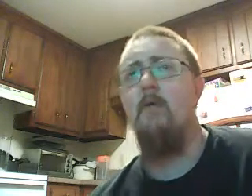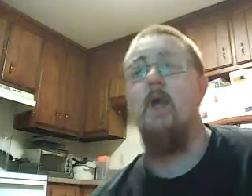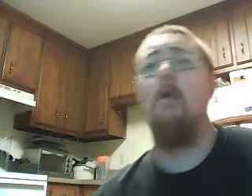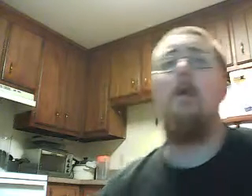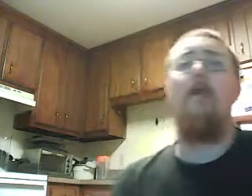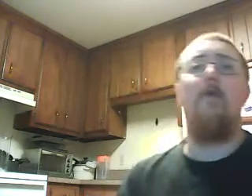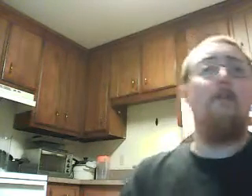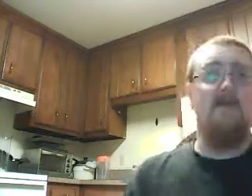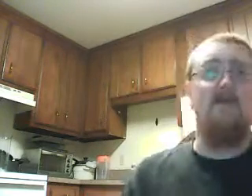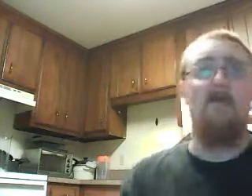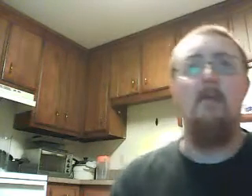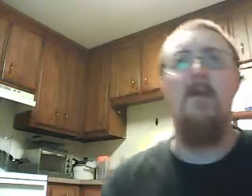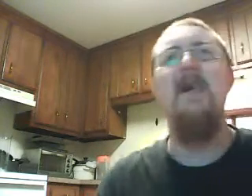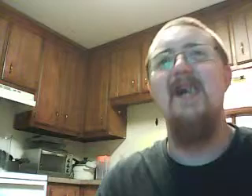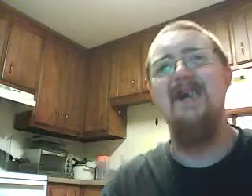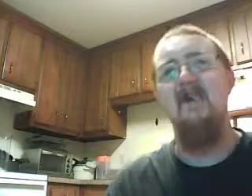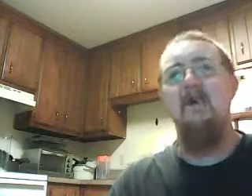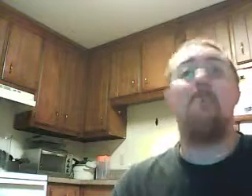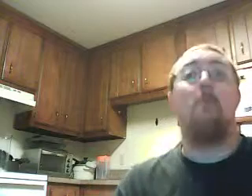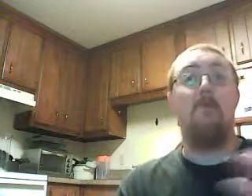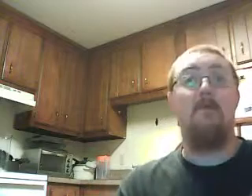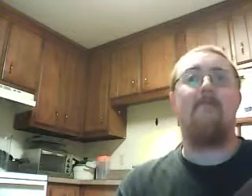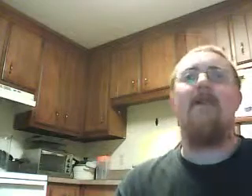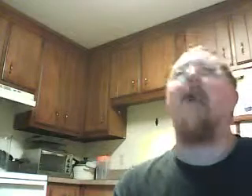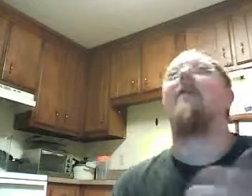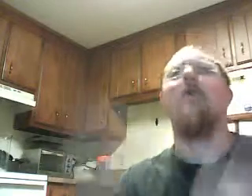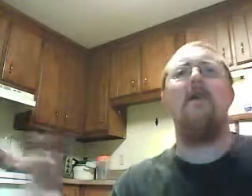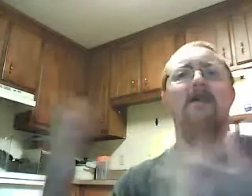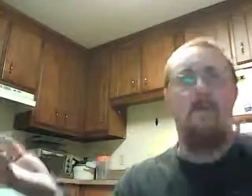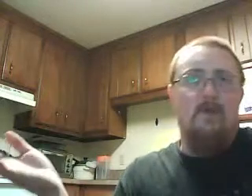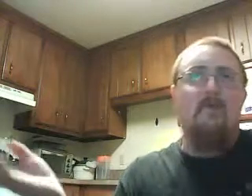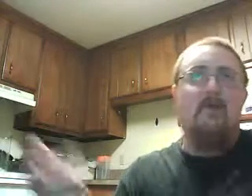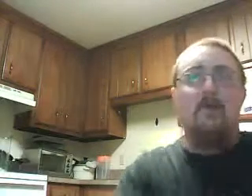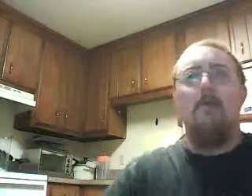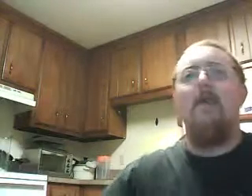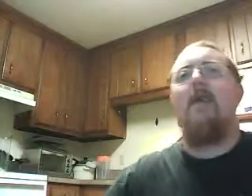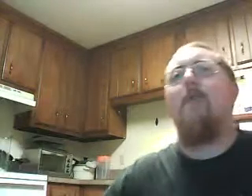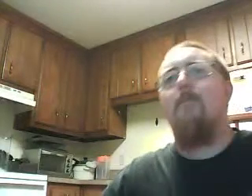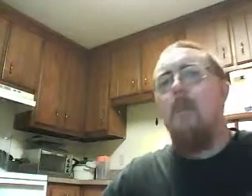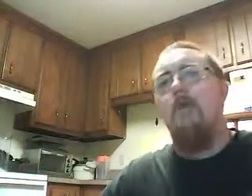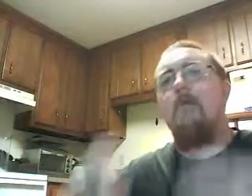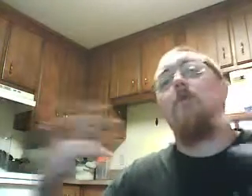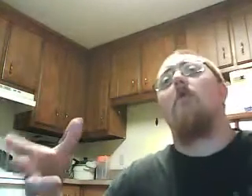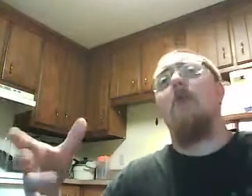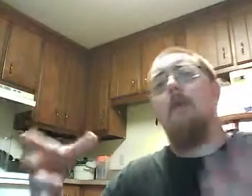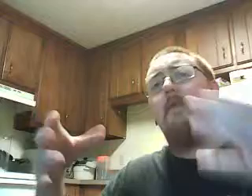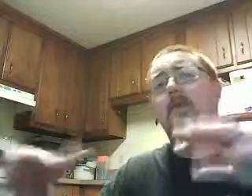on. No, for your business. That's what I mean. Whoops. You can get stuff for yourself on there too. But, you know, for the most part, you know, I think it's